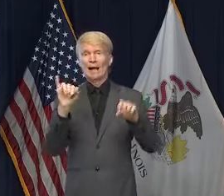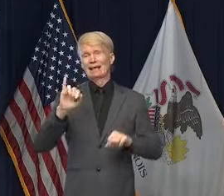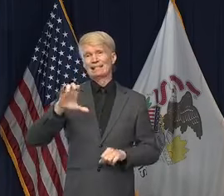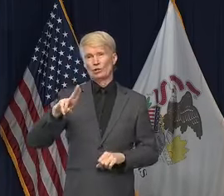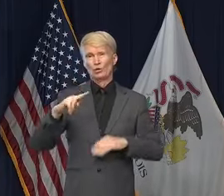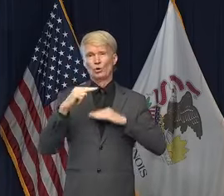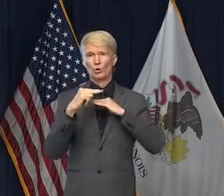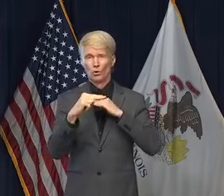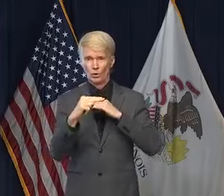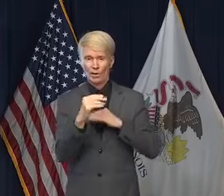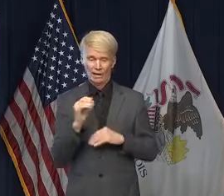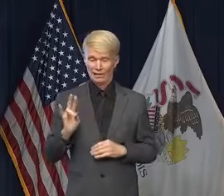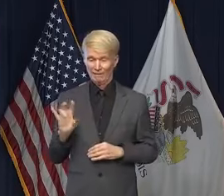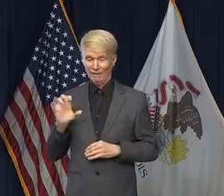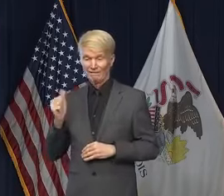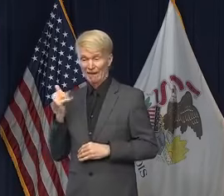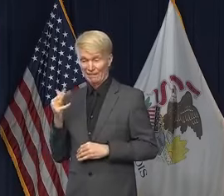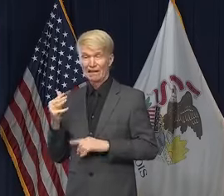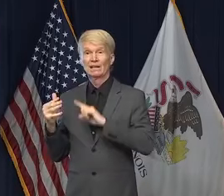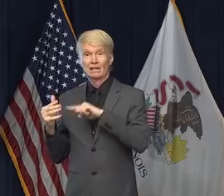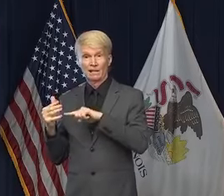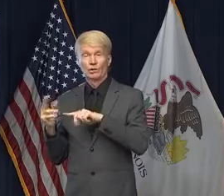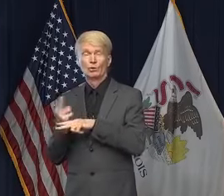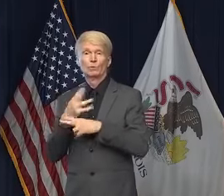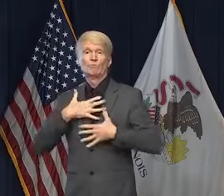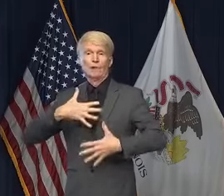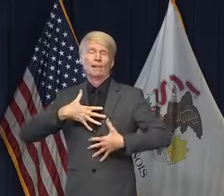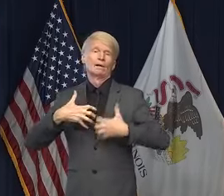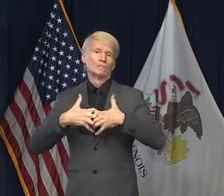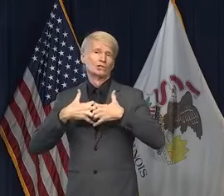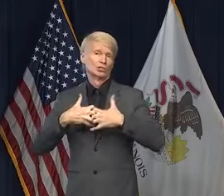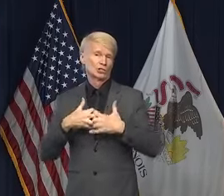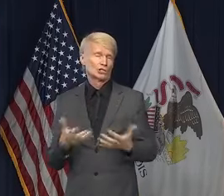and 715 were on ventilators.